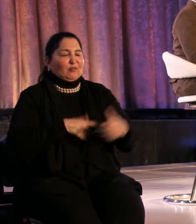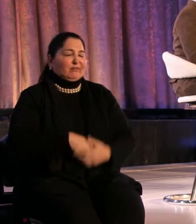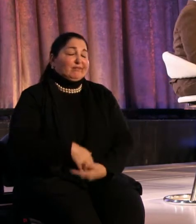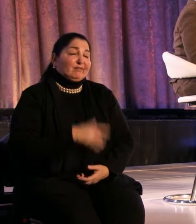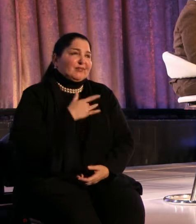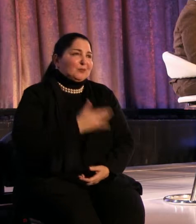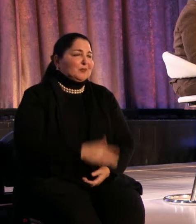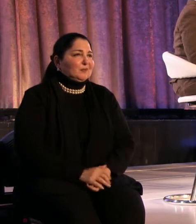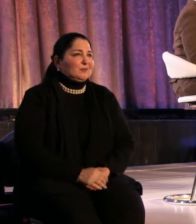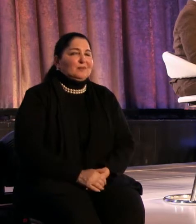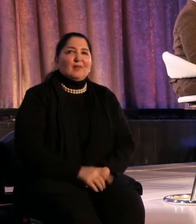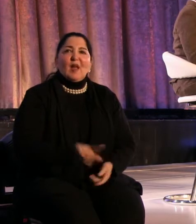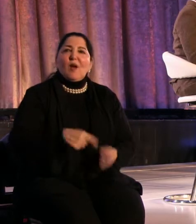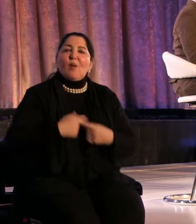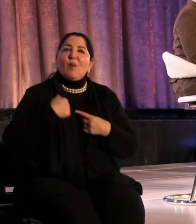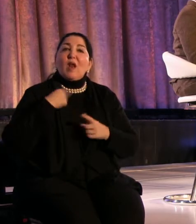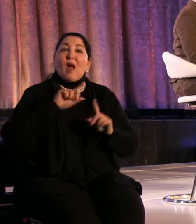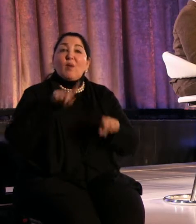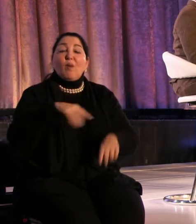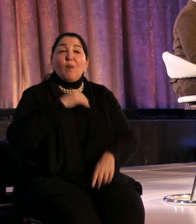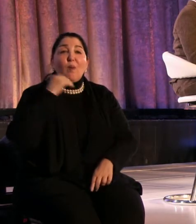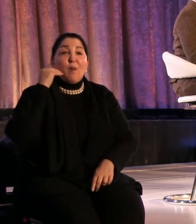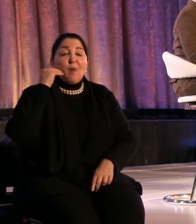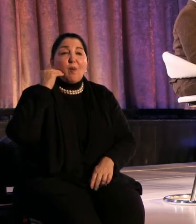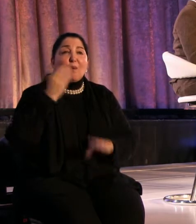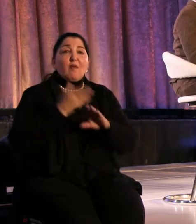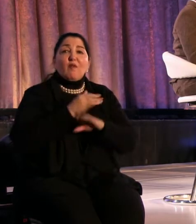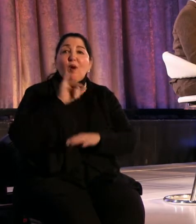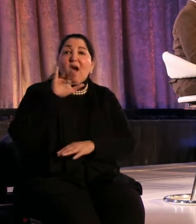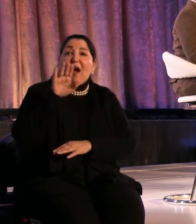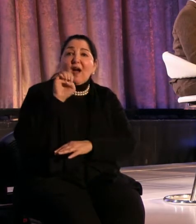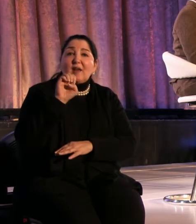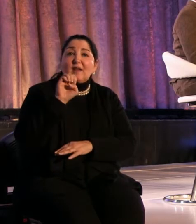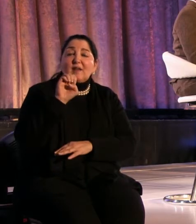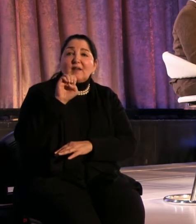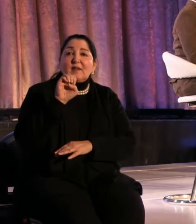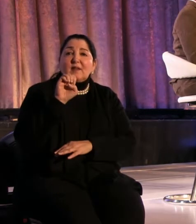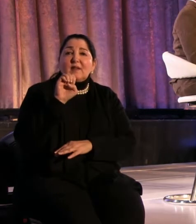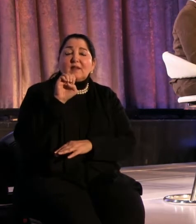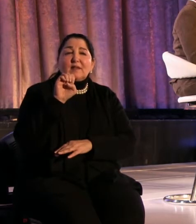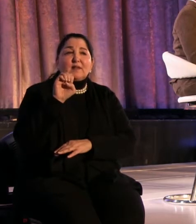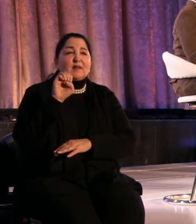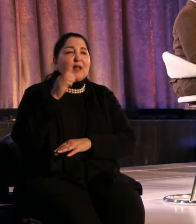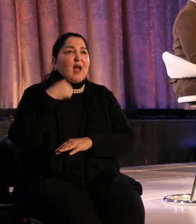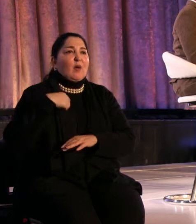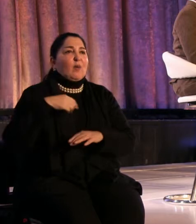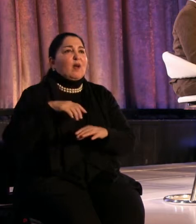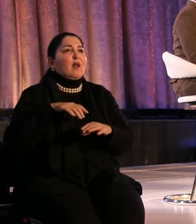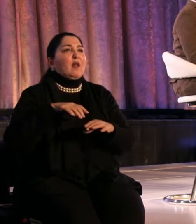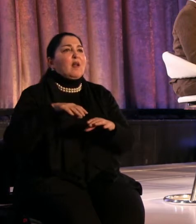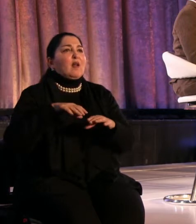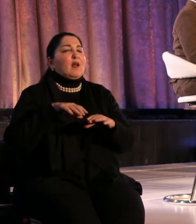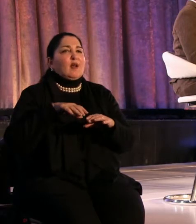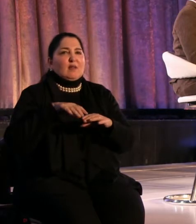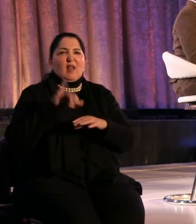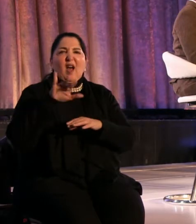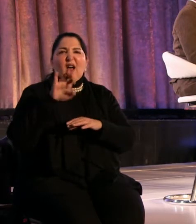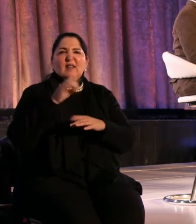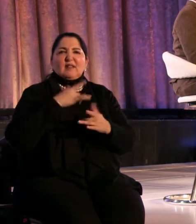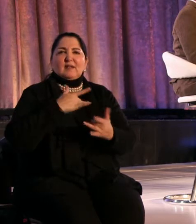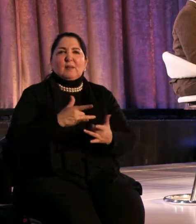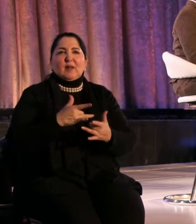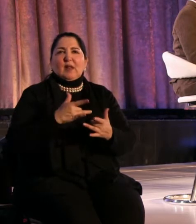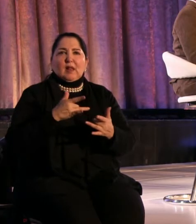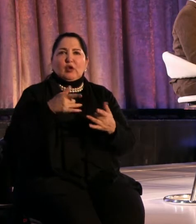It's when I go home before the ice all breaks away, which typically the ice goes away in July, the